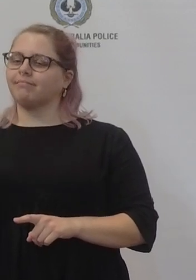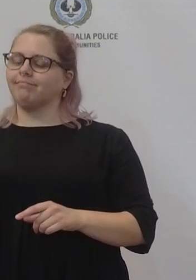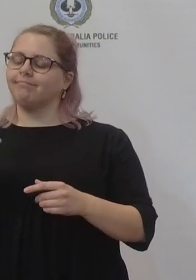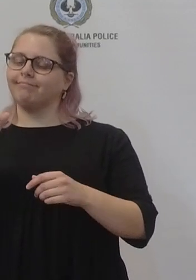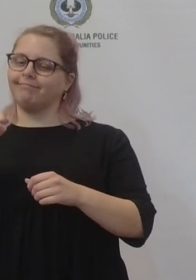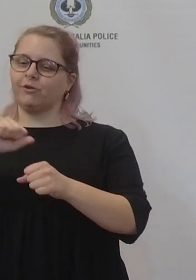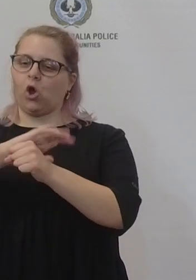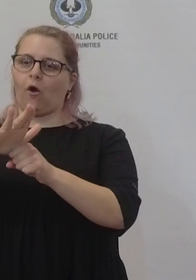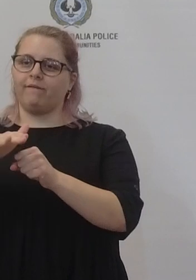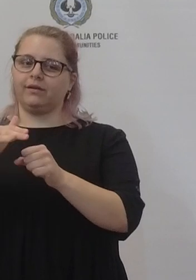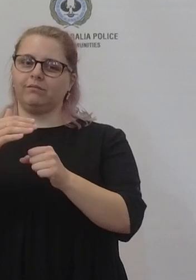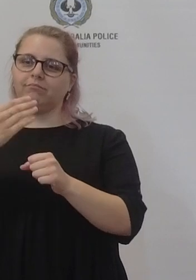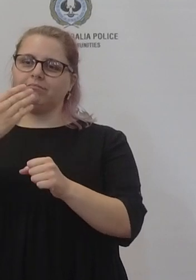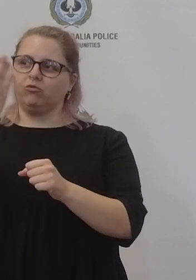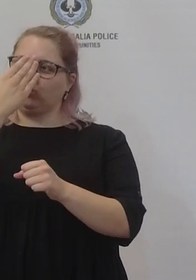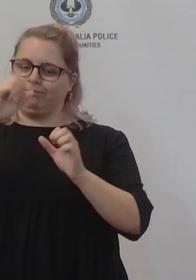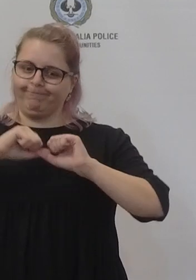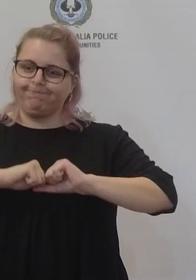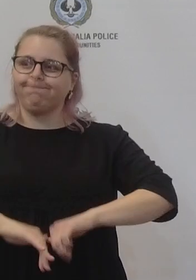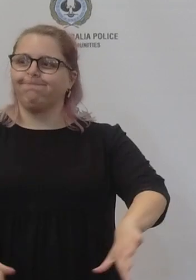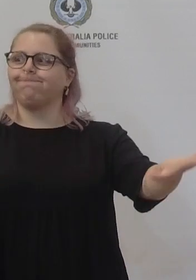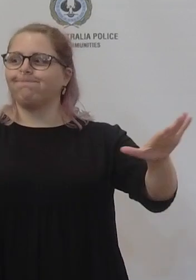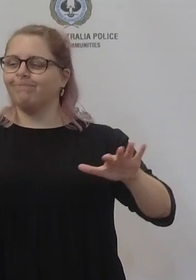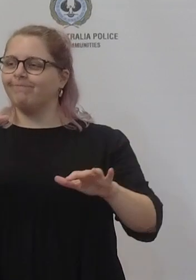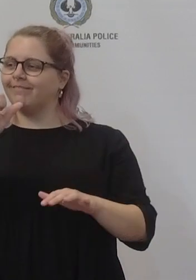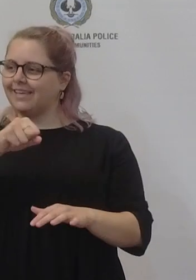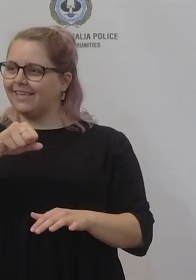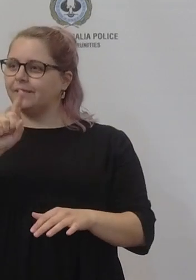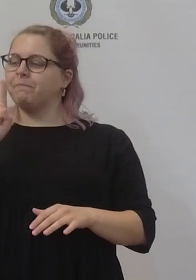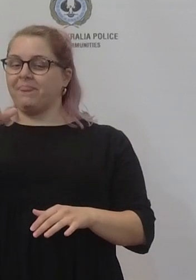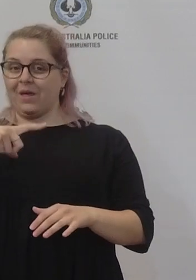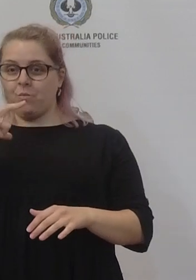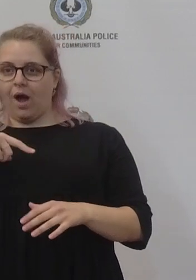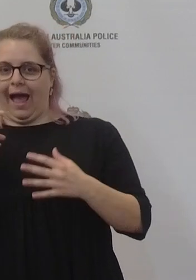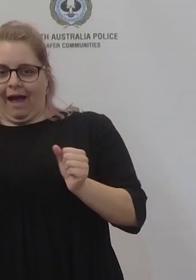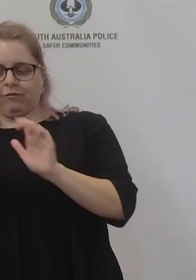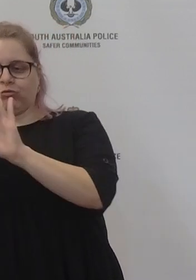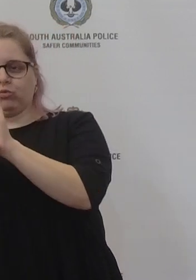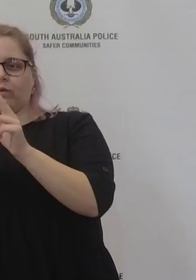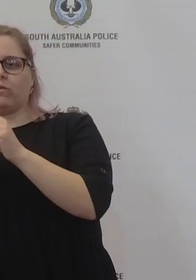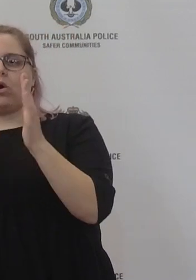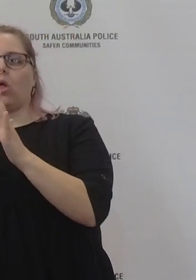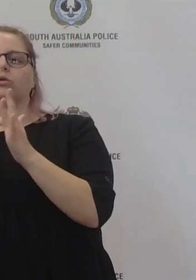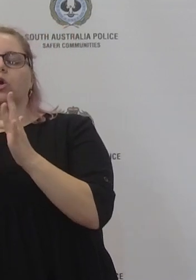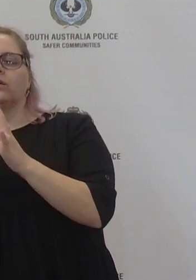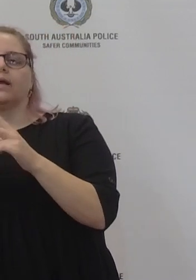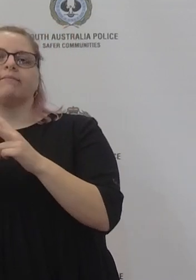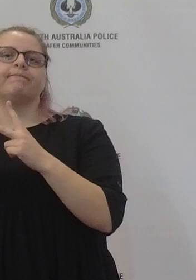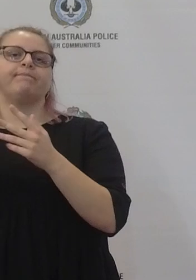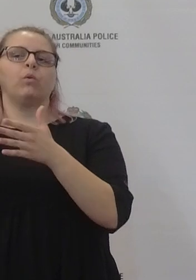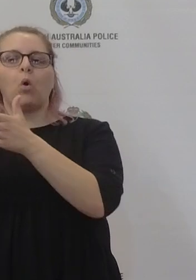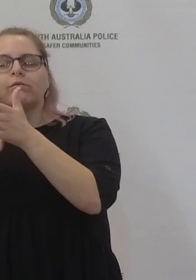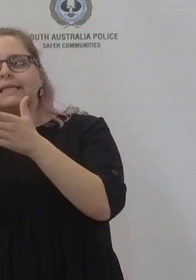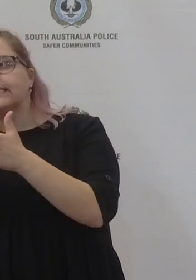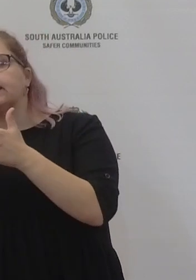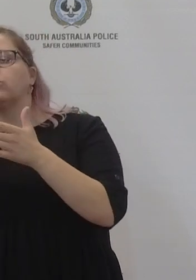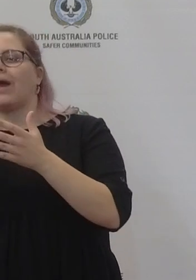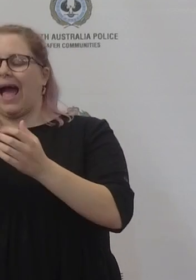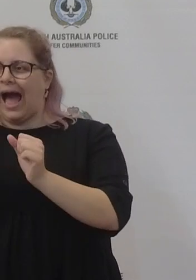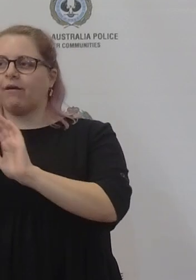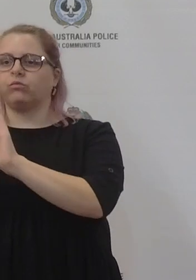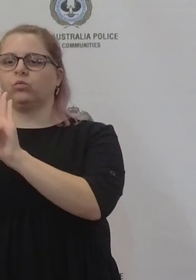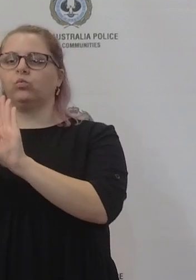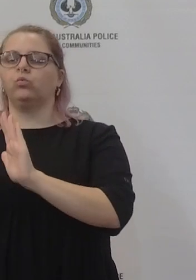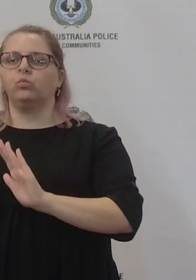a good um example of why we do have rules around quarantine of close contacts and isolation of cases people understand that we haven't got